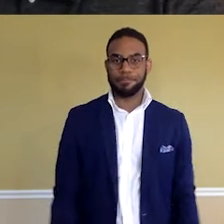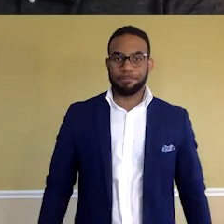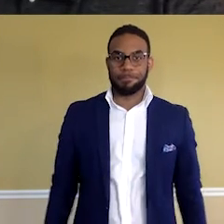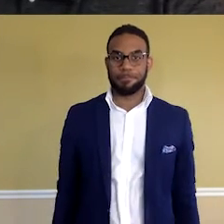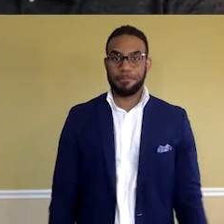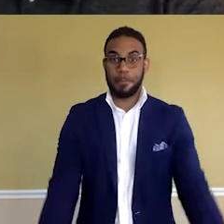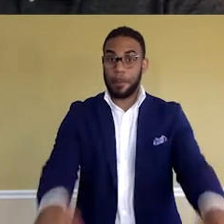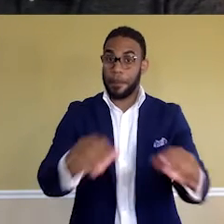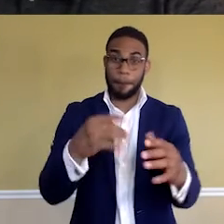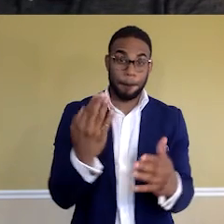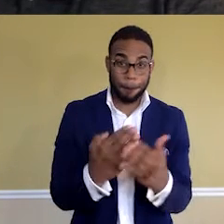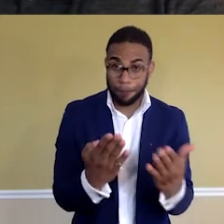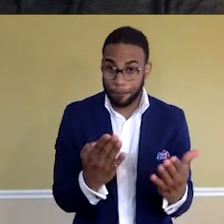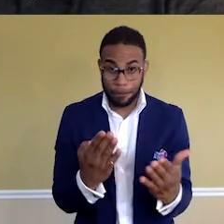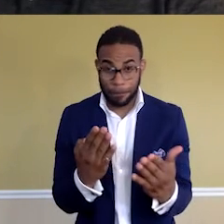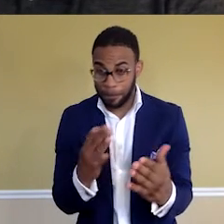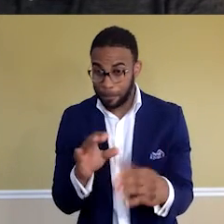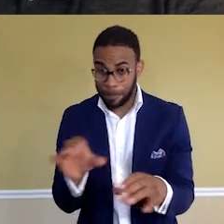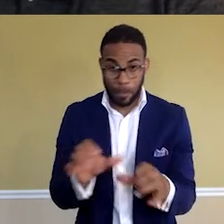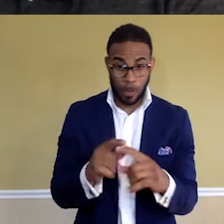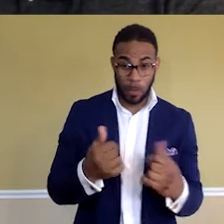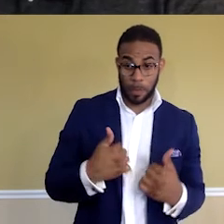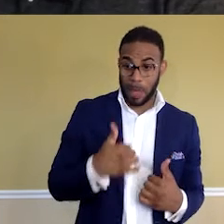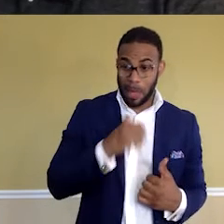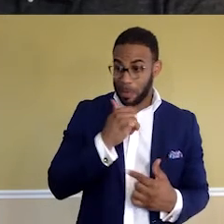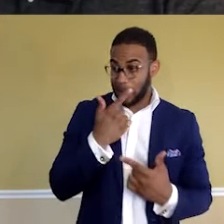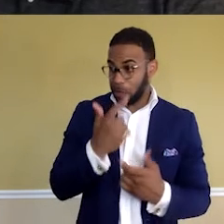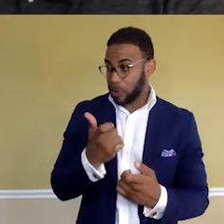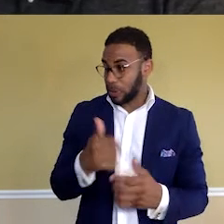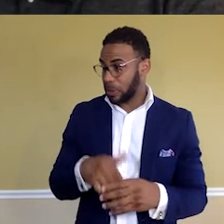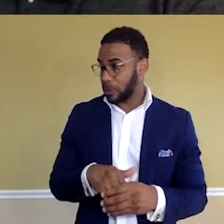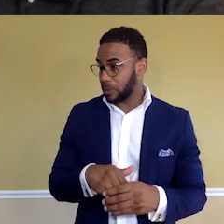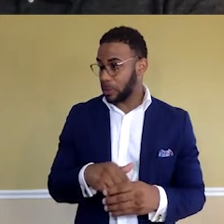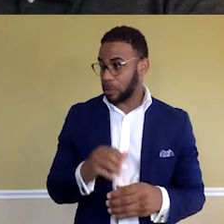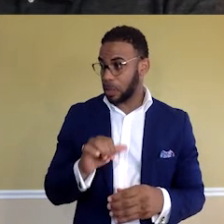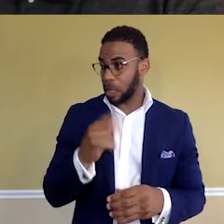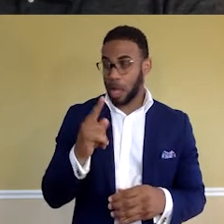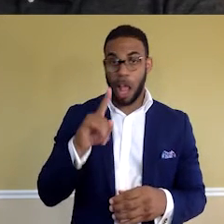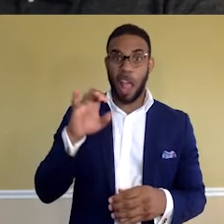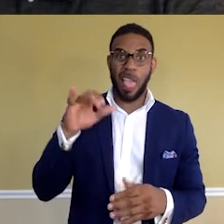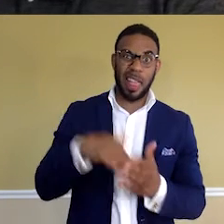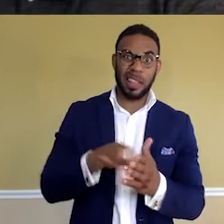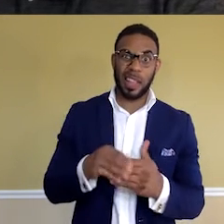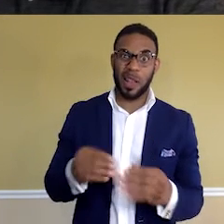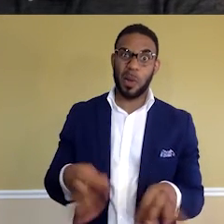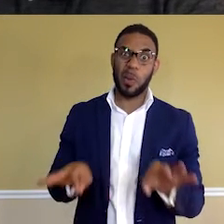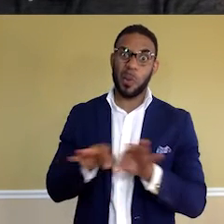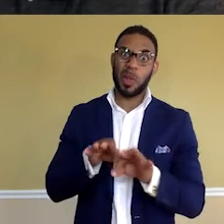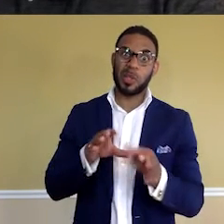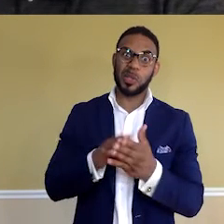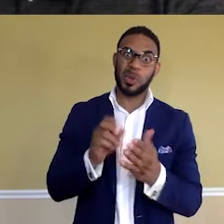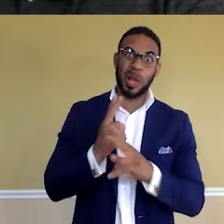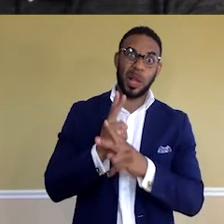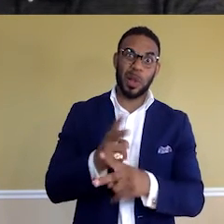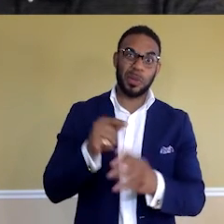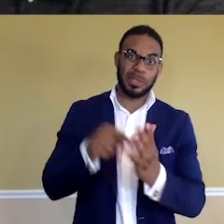Some things were closed off to me. I wasn't interested in another $100,000 worth of student loan debt. I definitely wanted to do